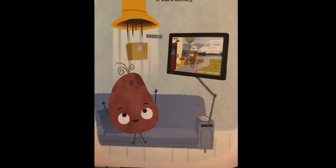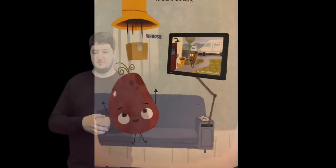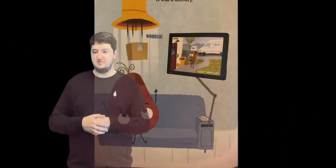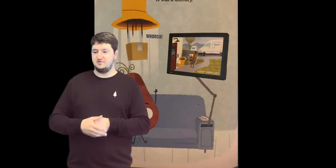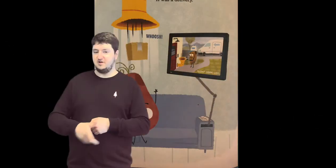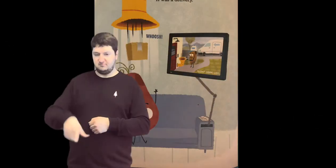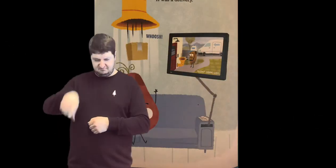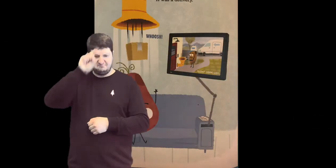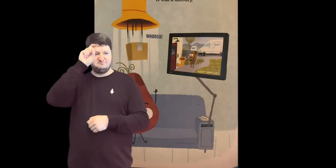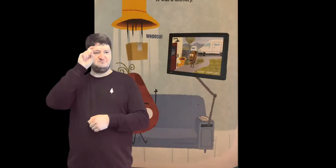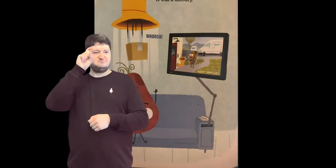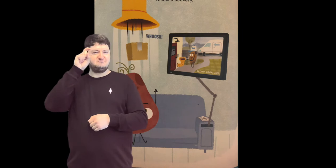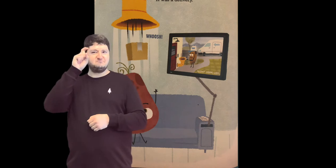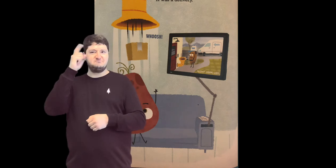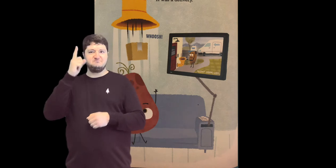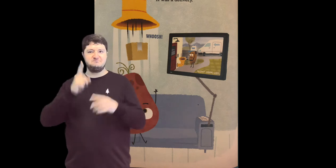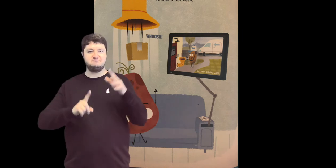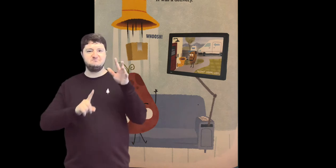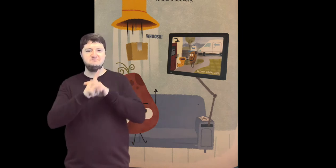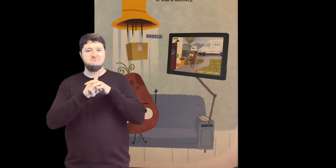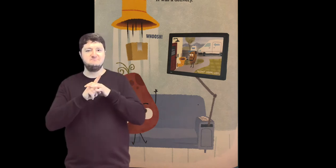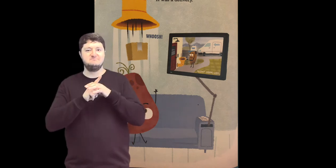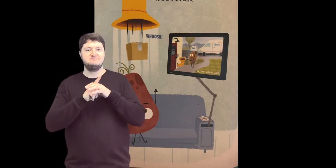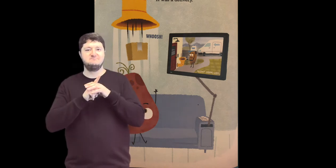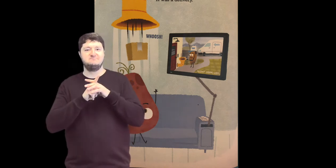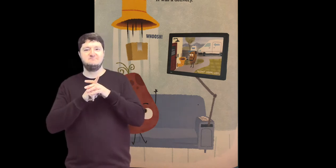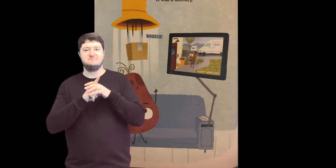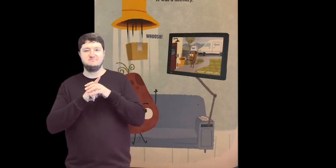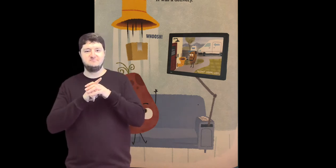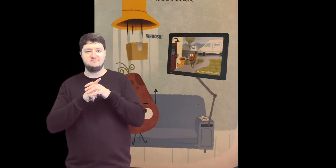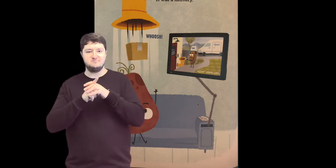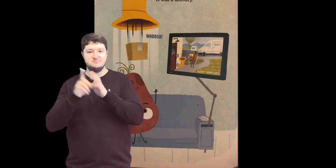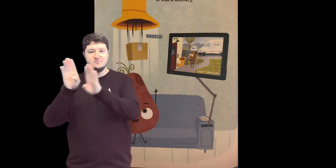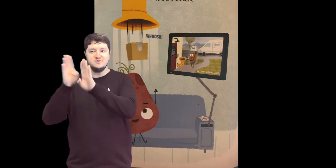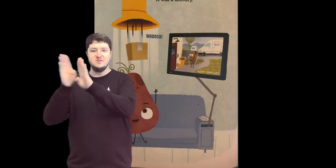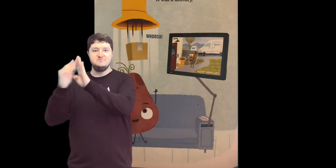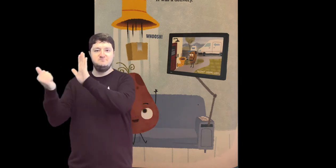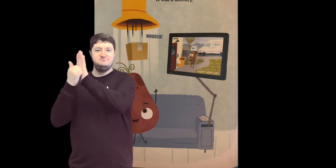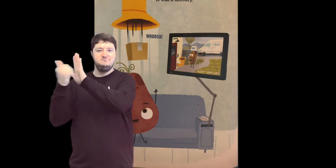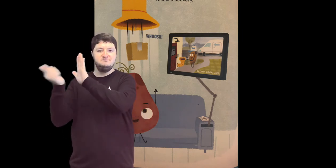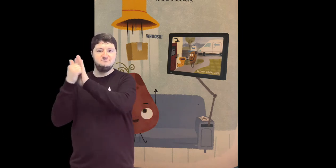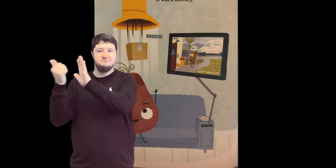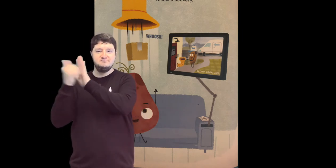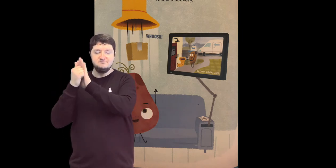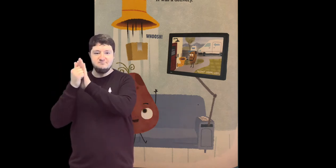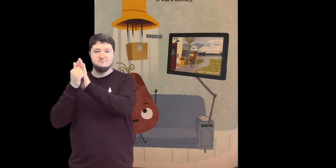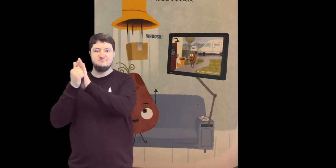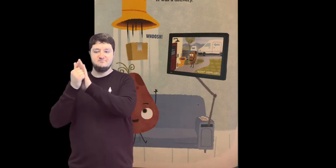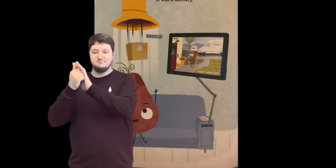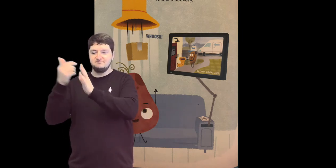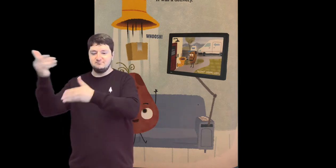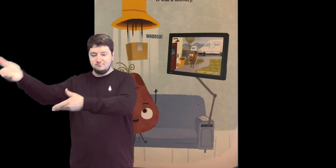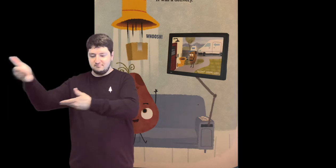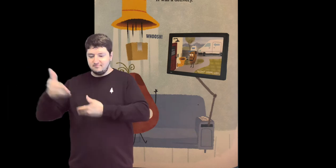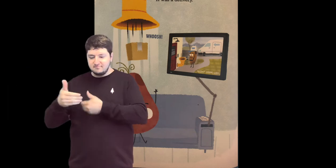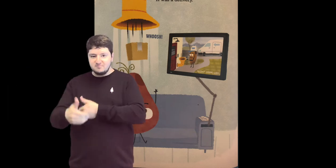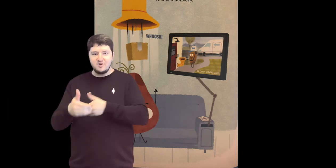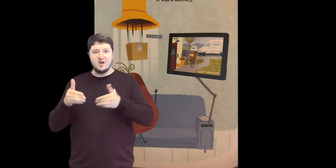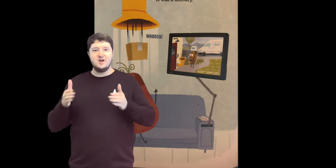Something strange happened There was a knock at the door It was a delivery